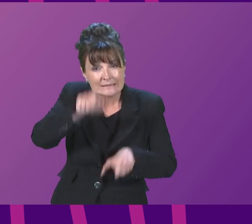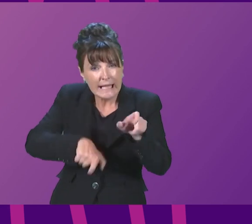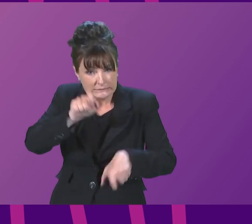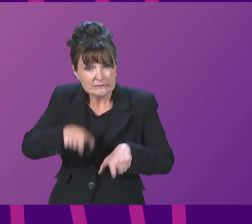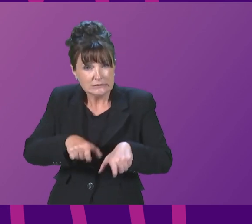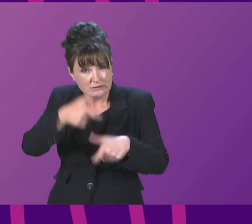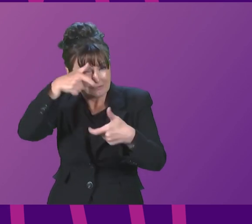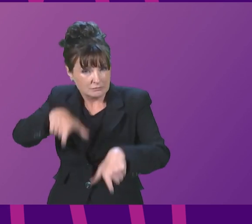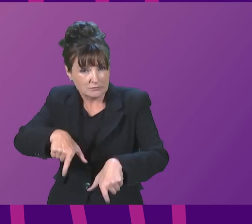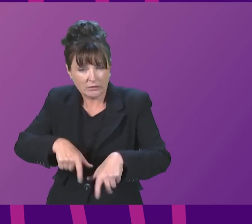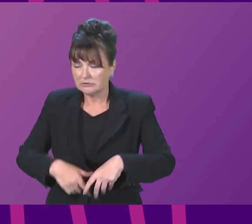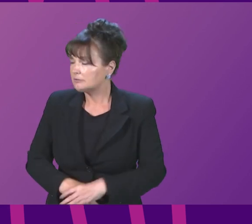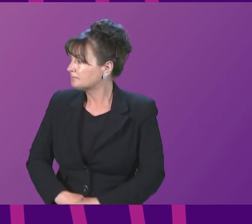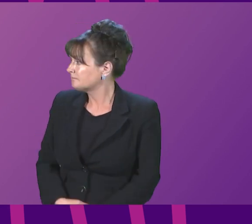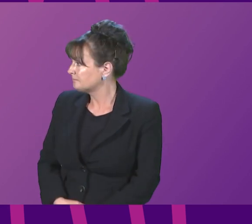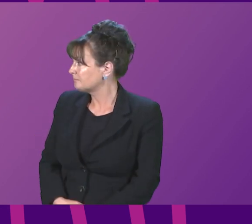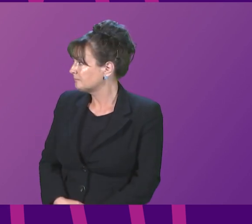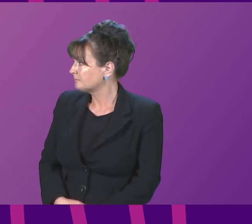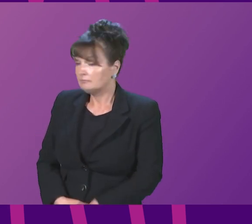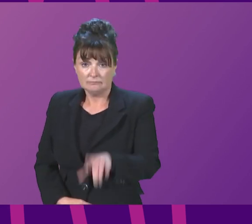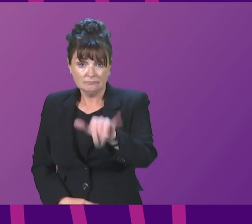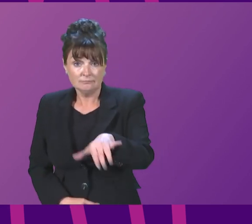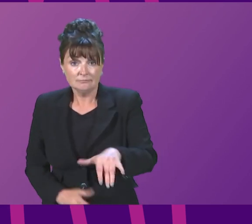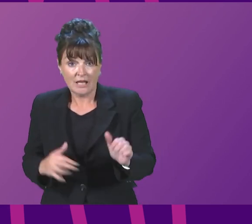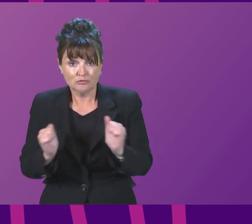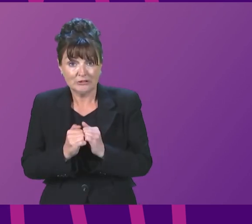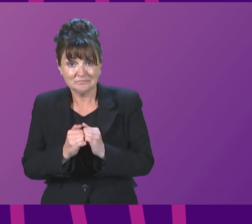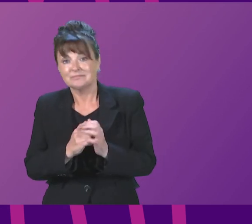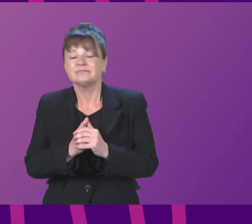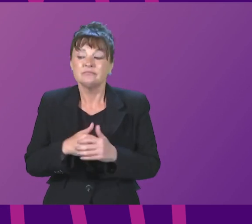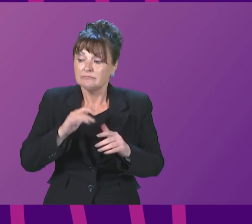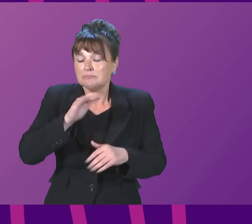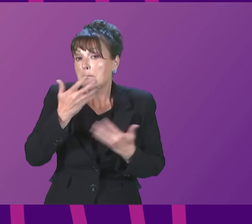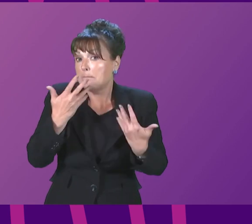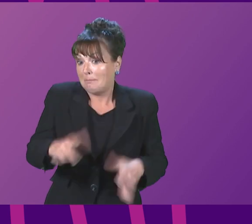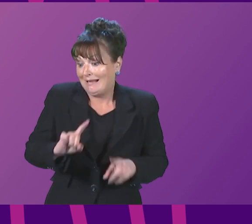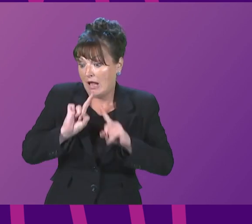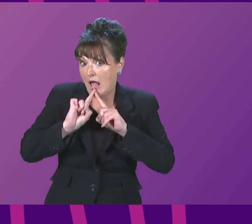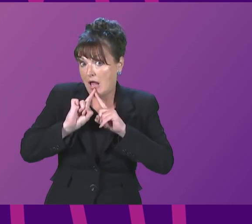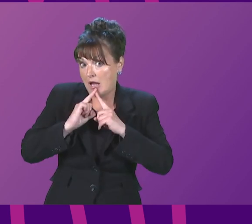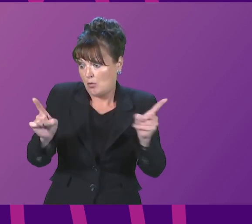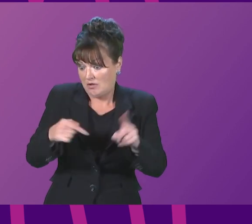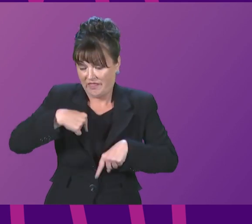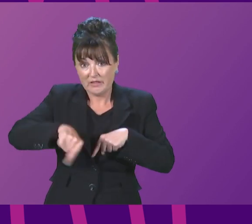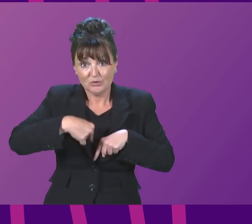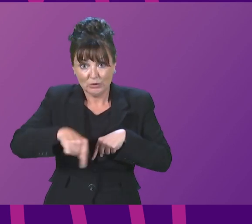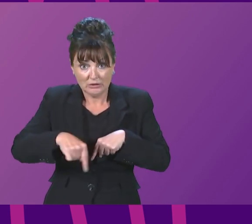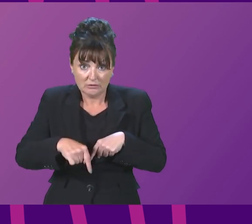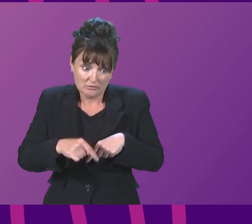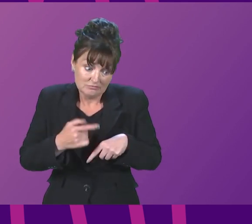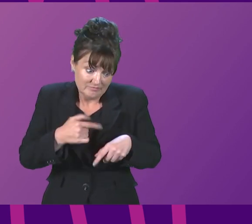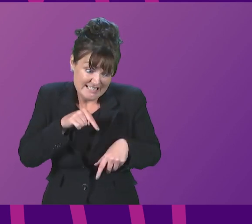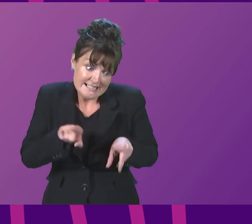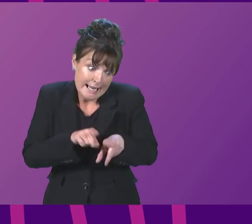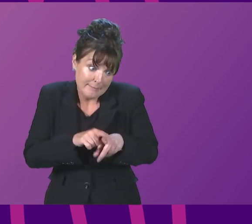do agree with all of that it is a statement of fact that the announcement this week puts us on this issue as on so many other issues